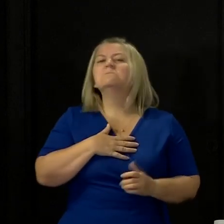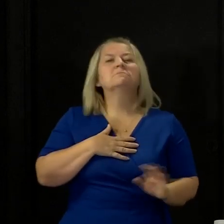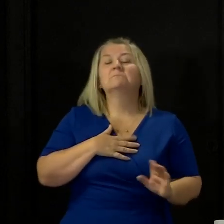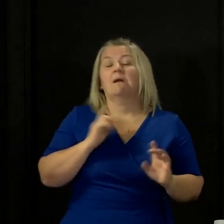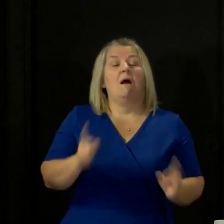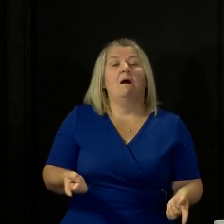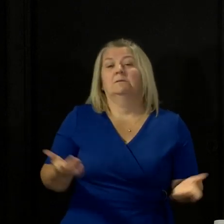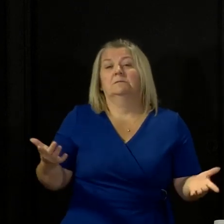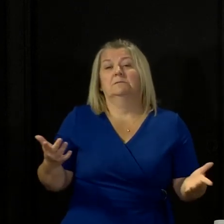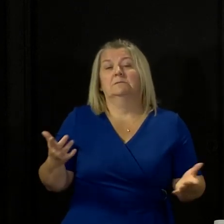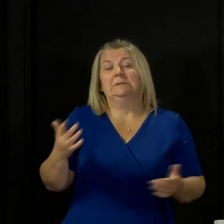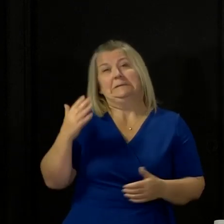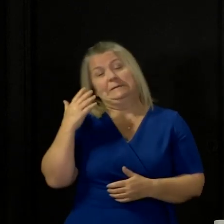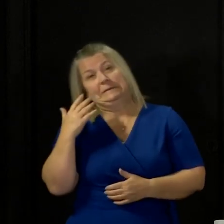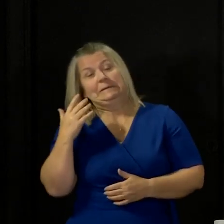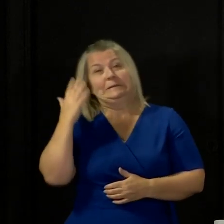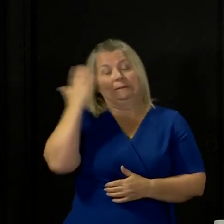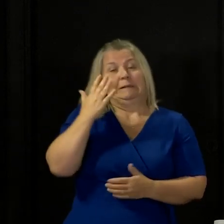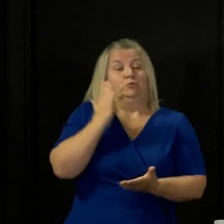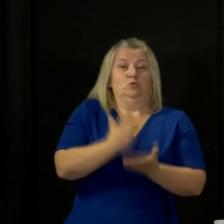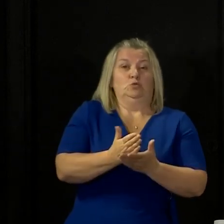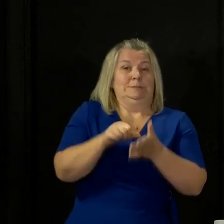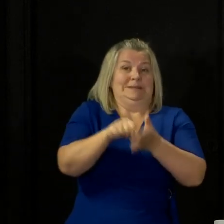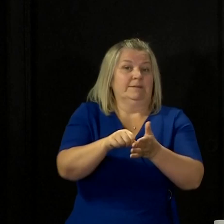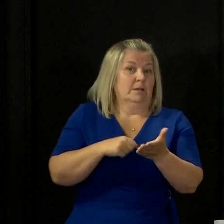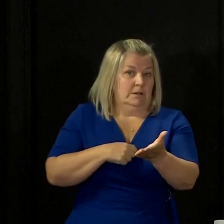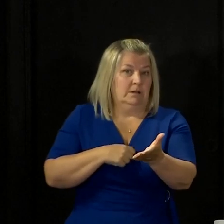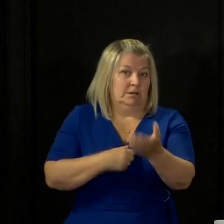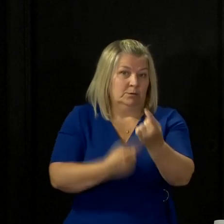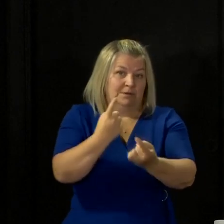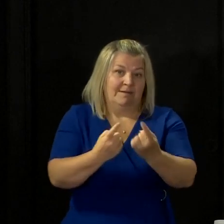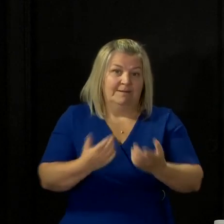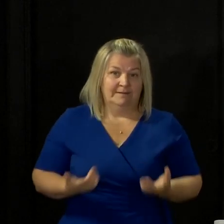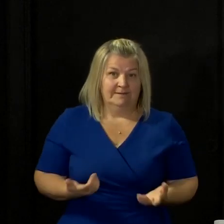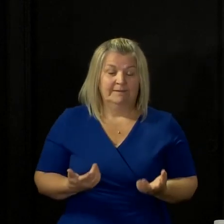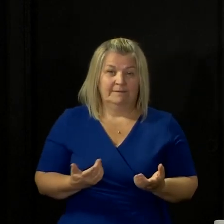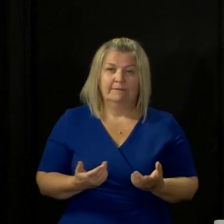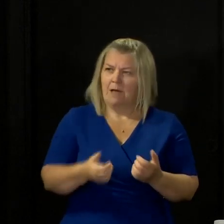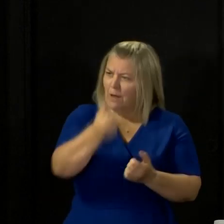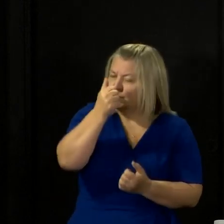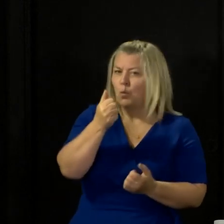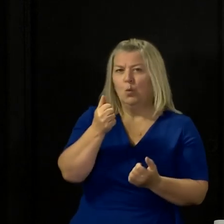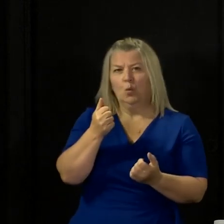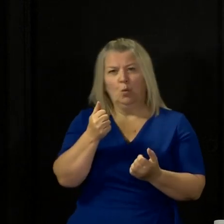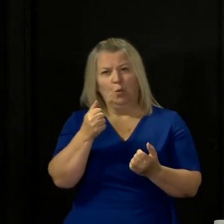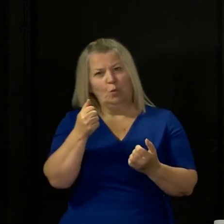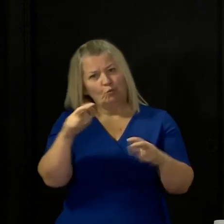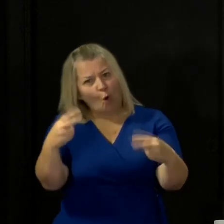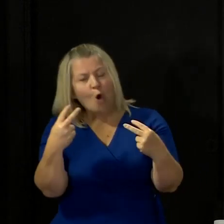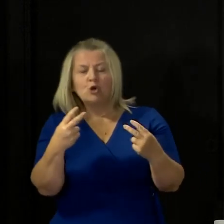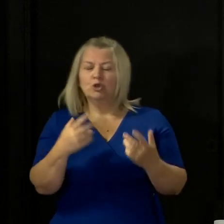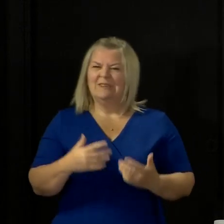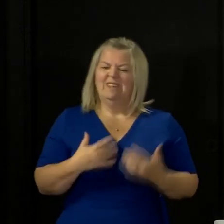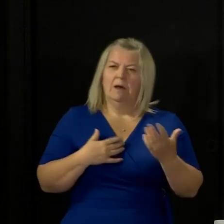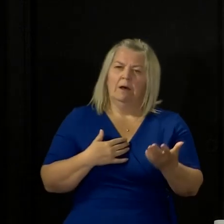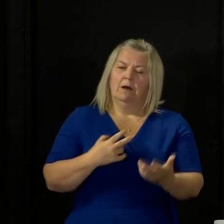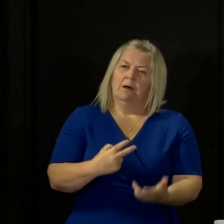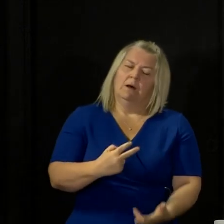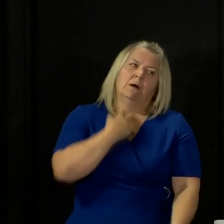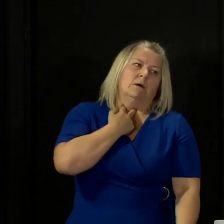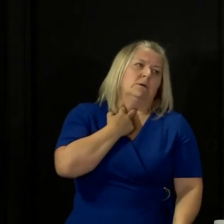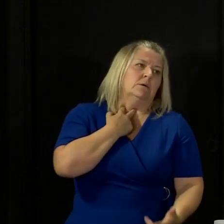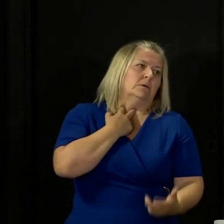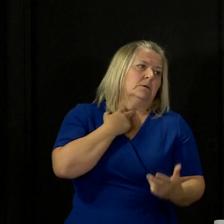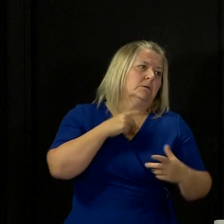imagine how difficult this has been. And I know that many of you listening today will be very disappointed that shielding is to continue